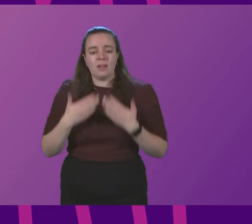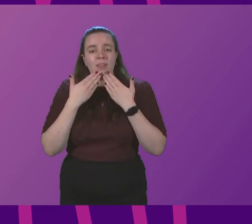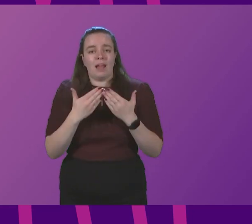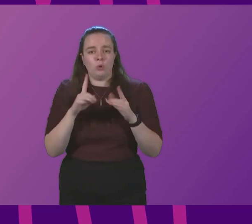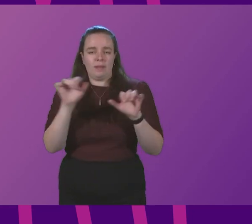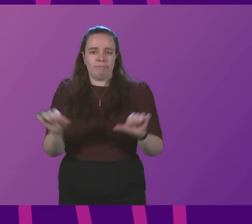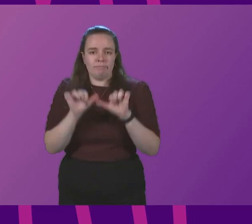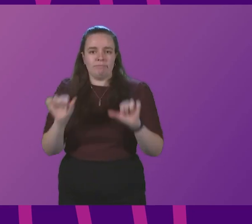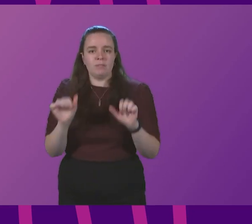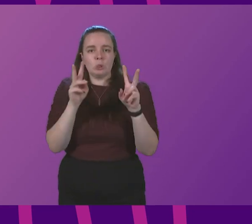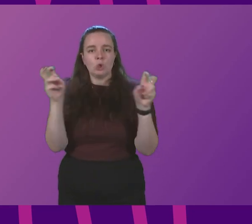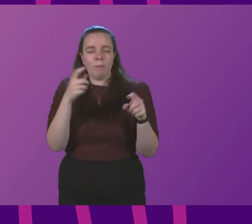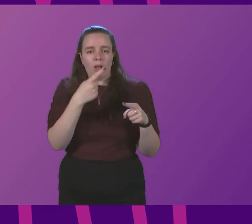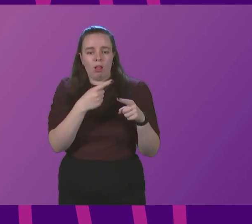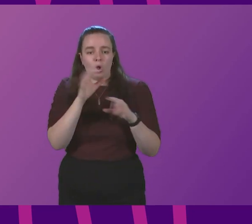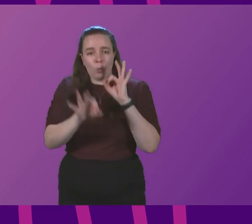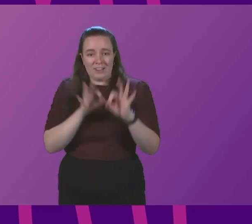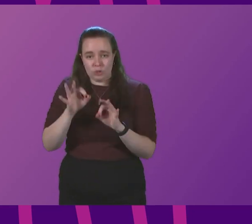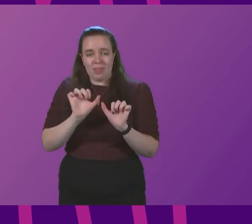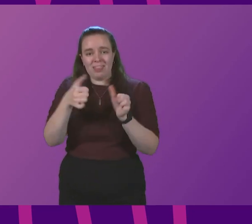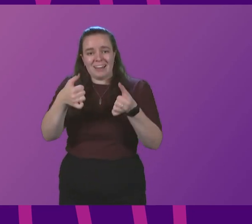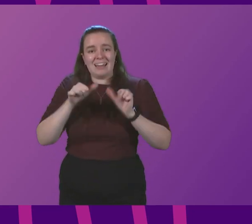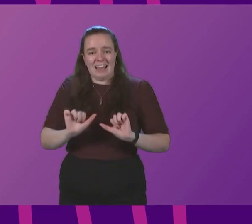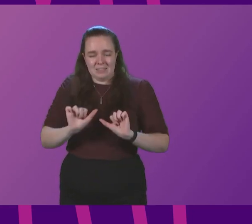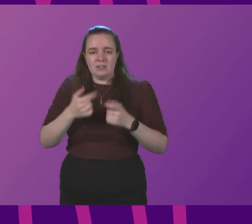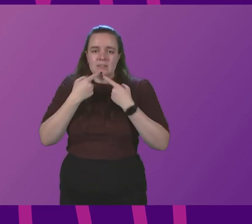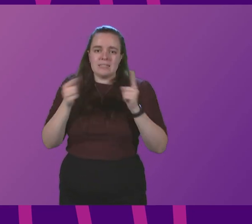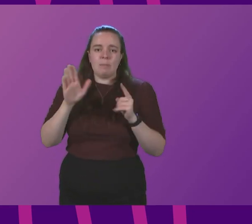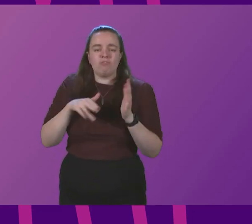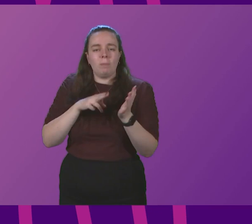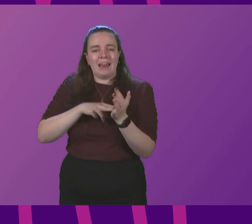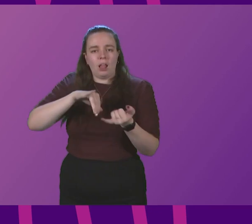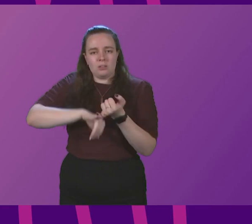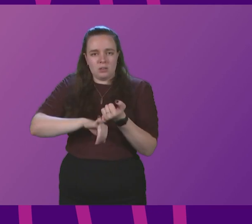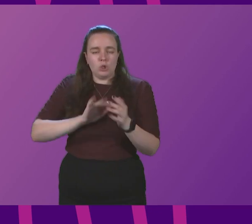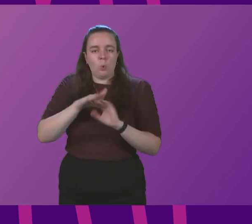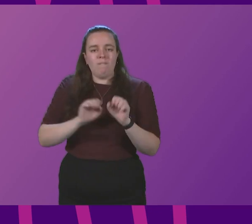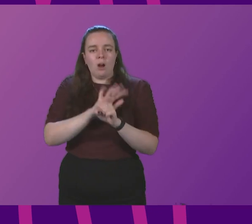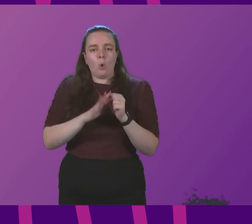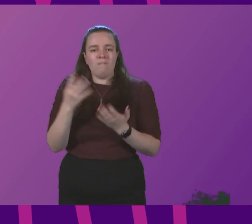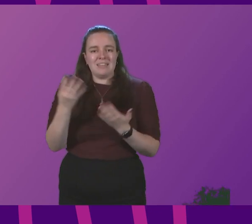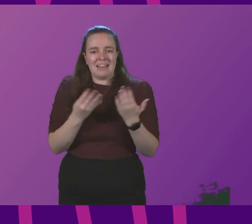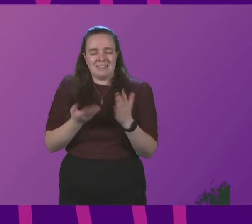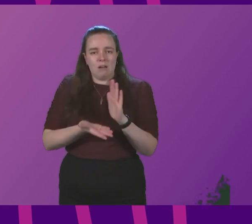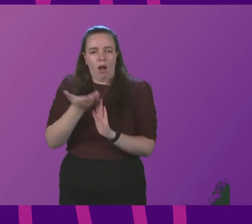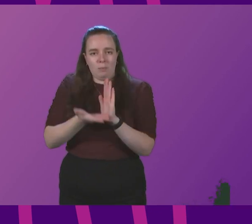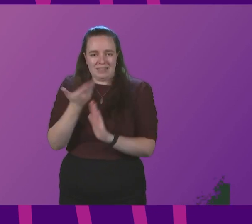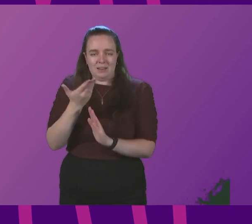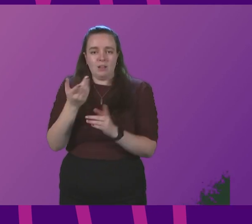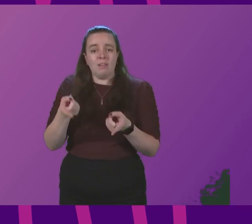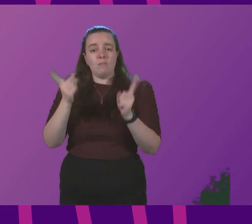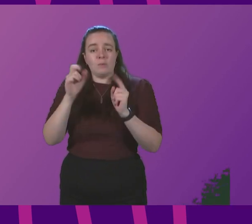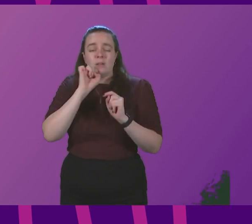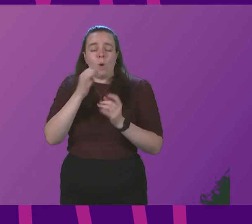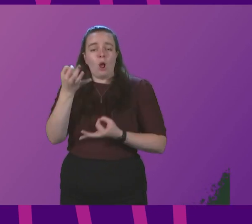That concludes topical questions. The next item of business is a statement by Nicola Sturgeon on COVID-19 update. The First Minister